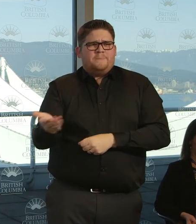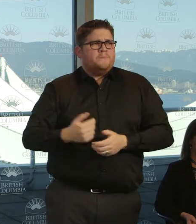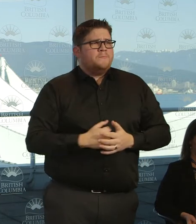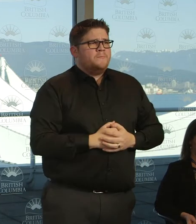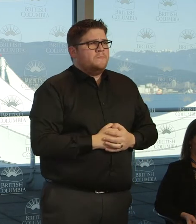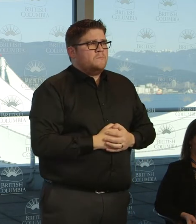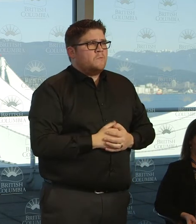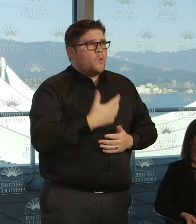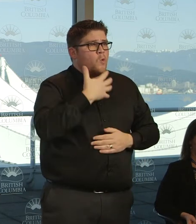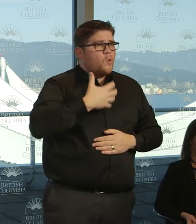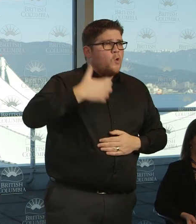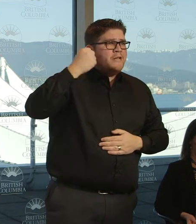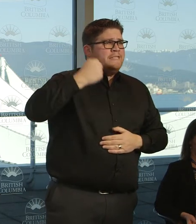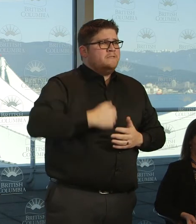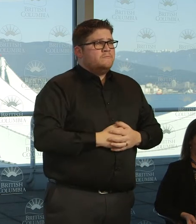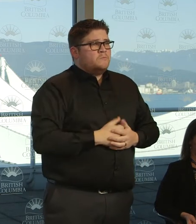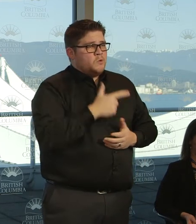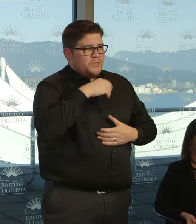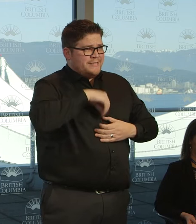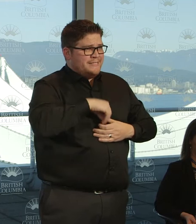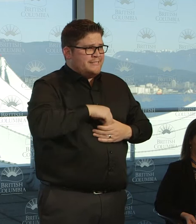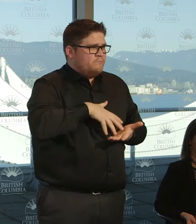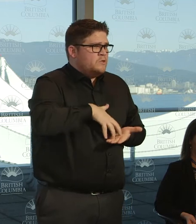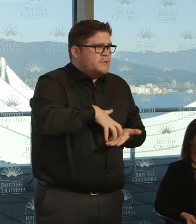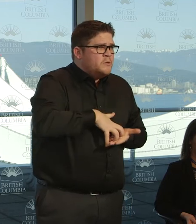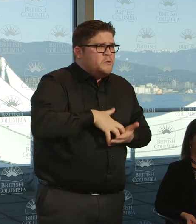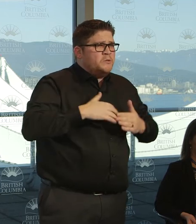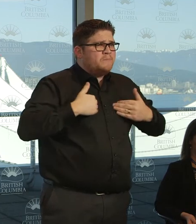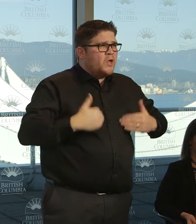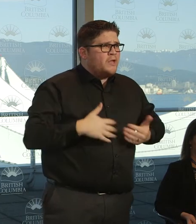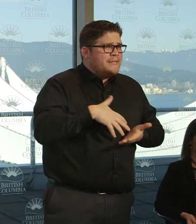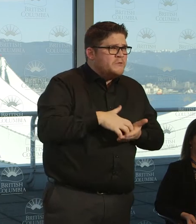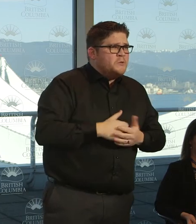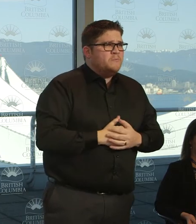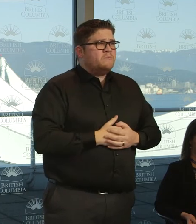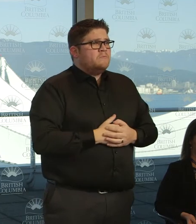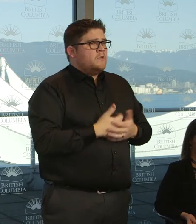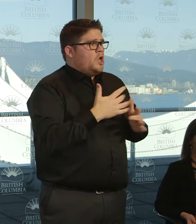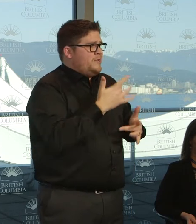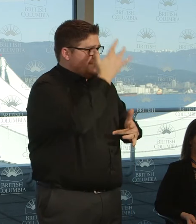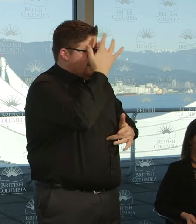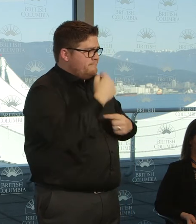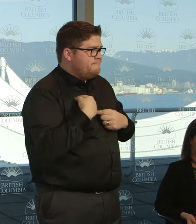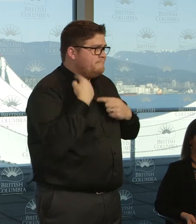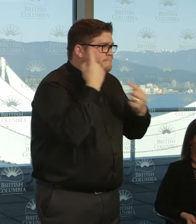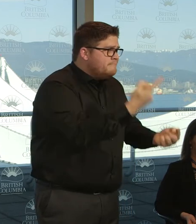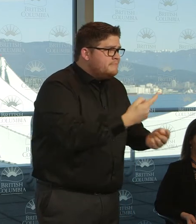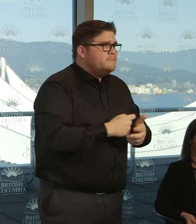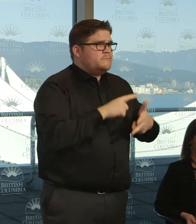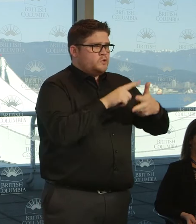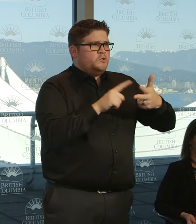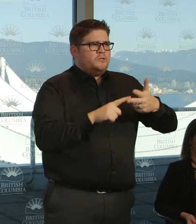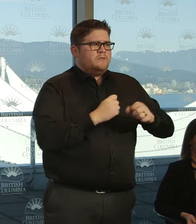compromised immune systems, people with underlying illnesses. So as you know, we issued